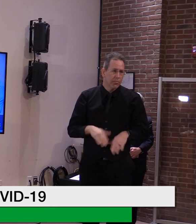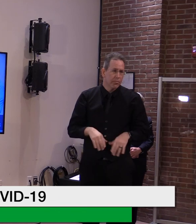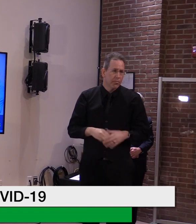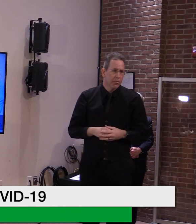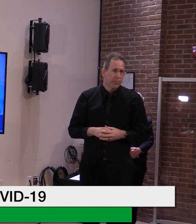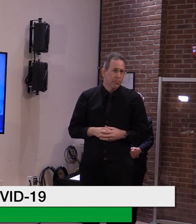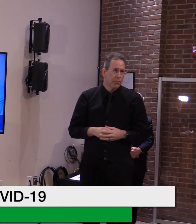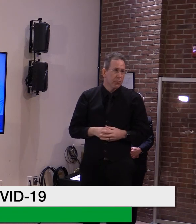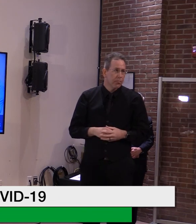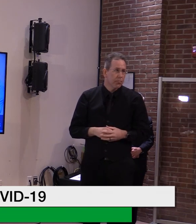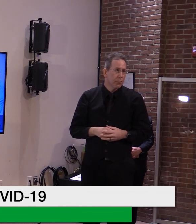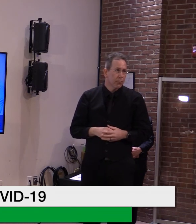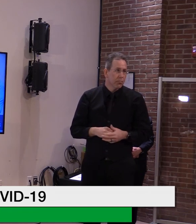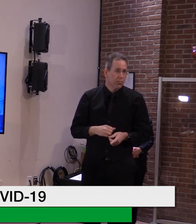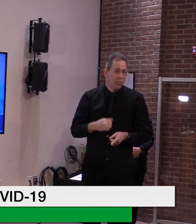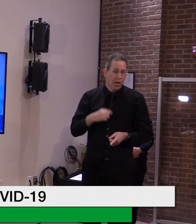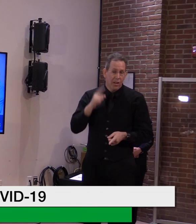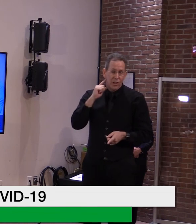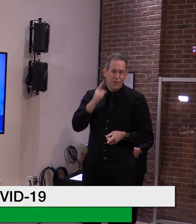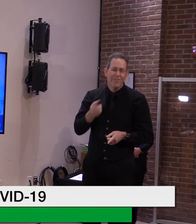Can you hear me? Yeah, go ahead, Ham.